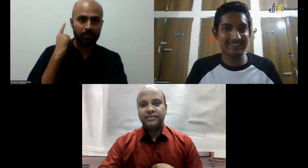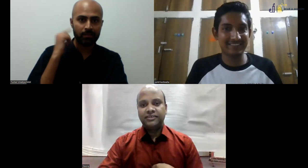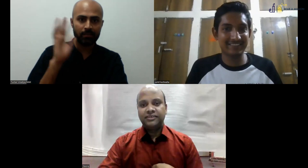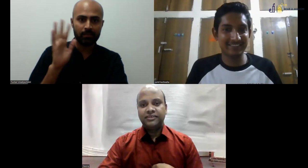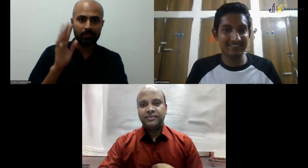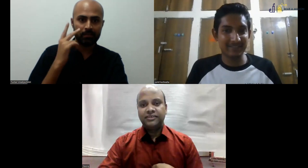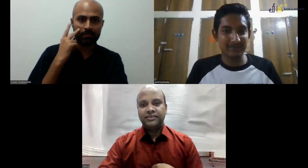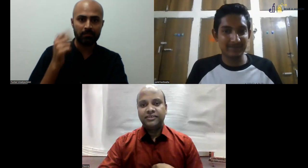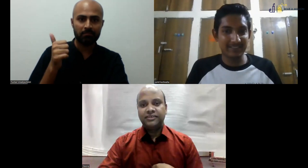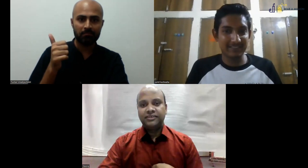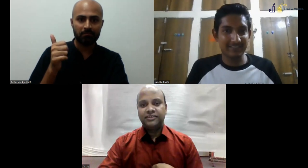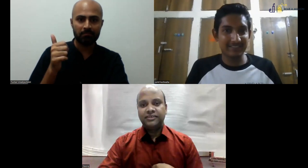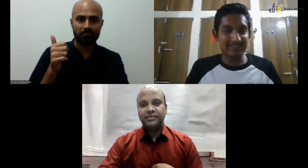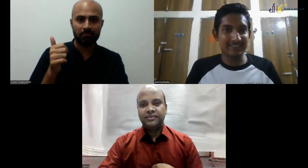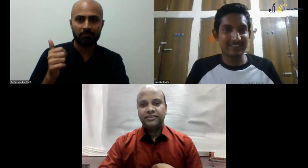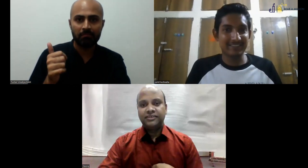Neeraj, can you see us?